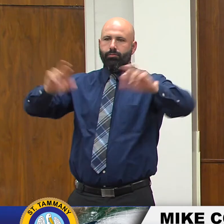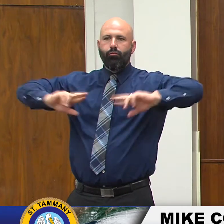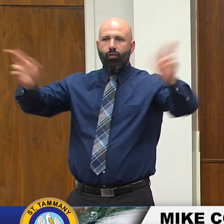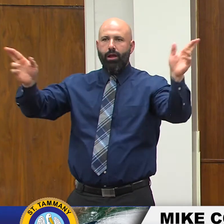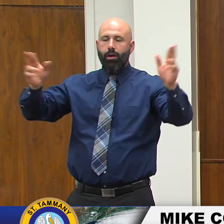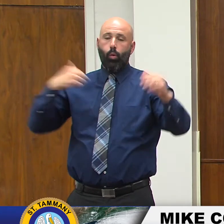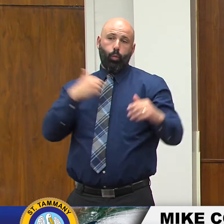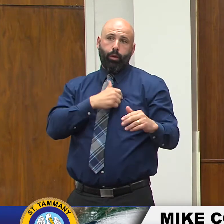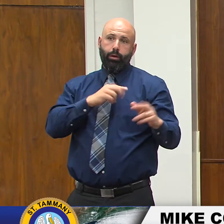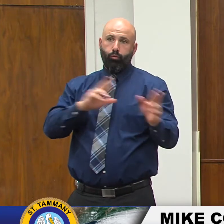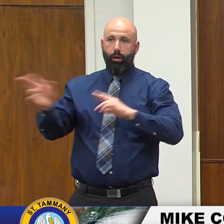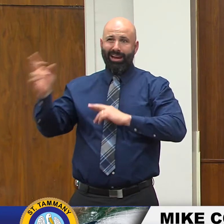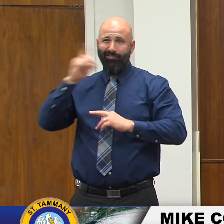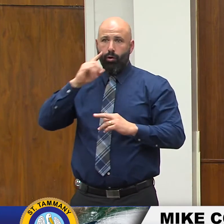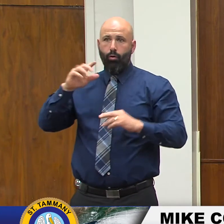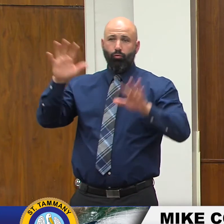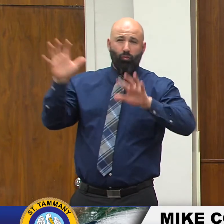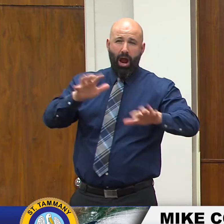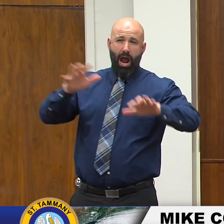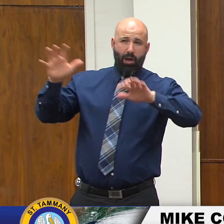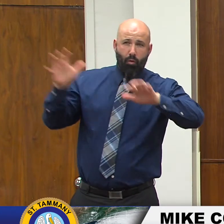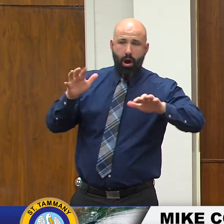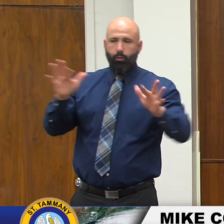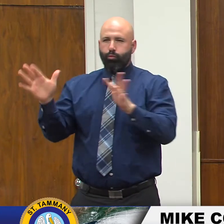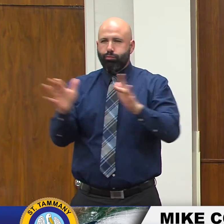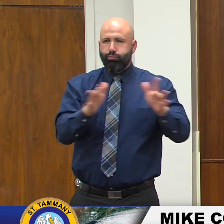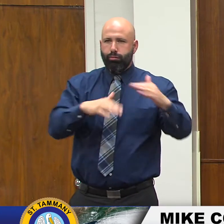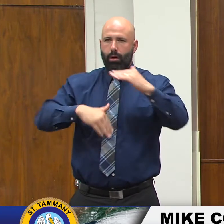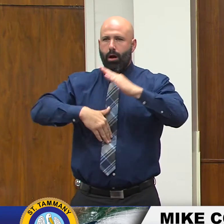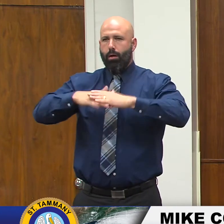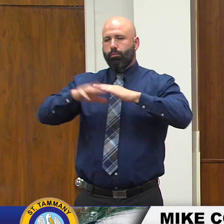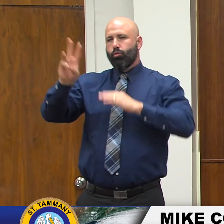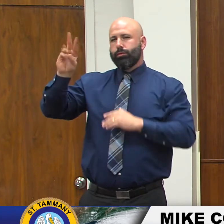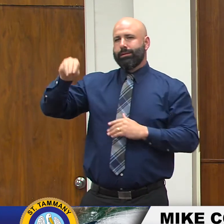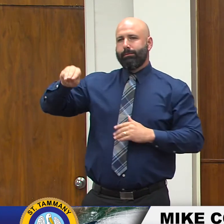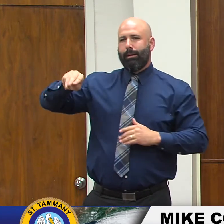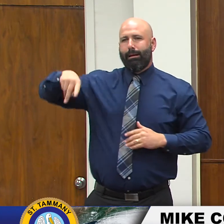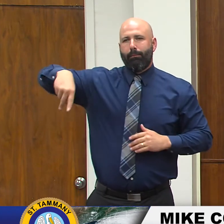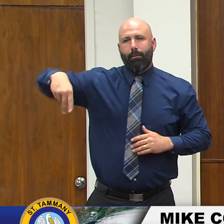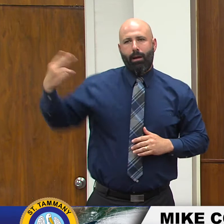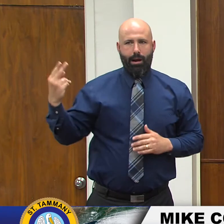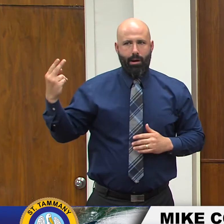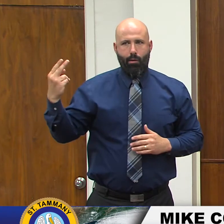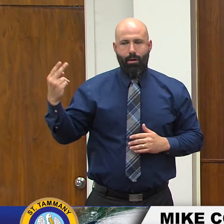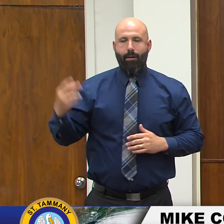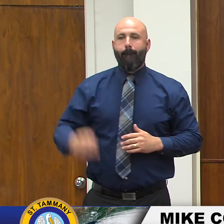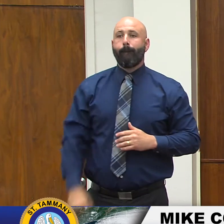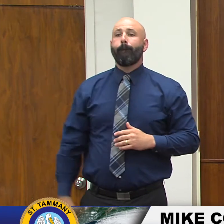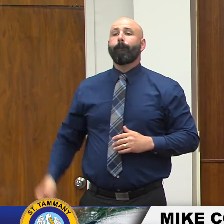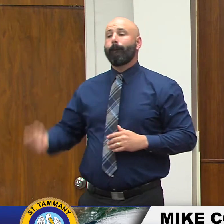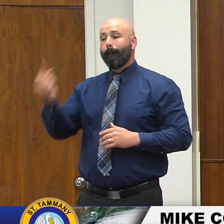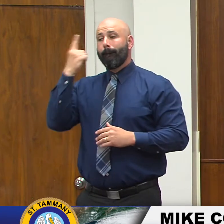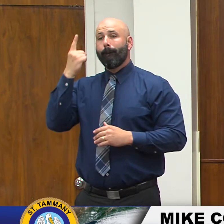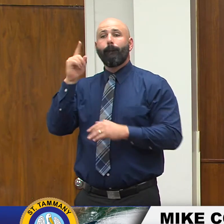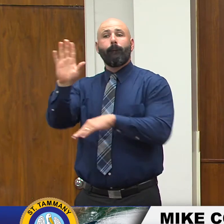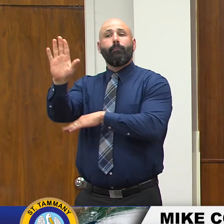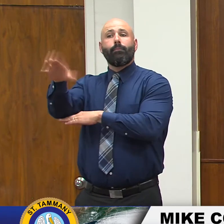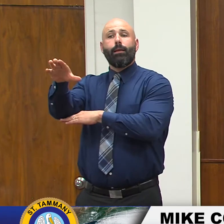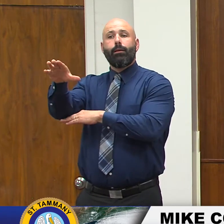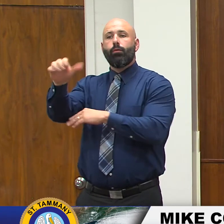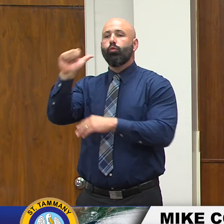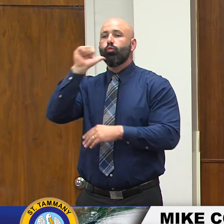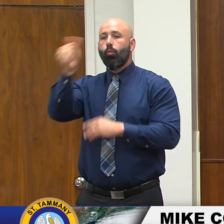and winds up to 60 miles an hour and also i might add that uh this afternoon and tomorrow morning